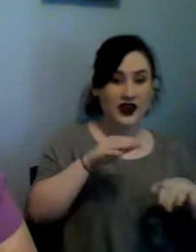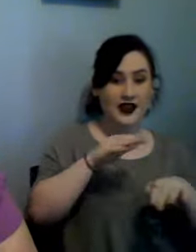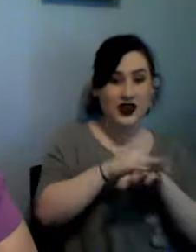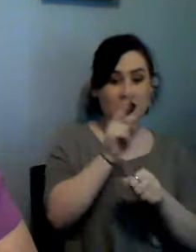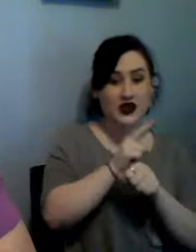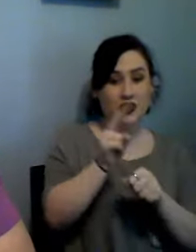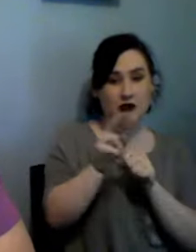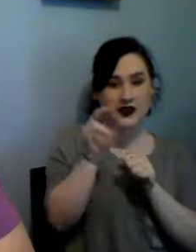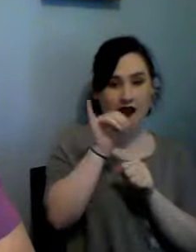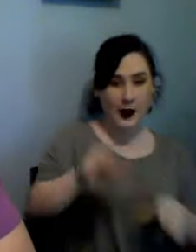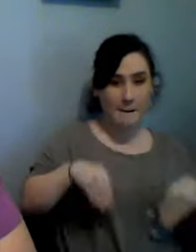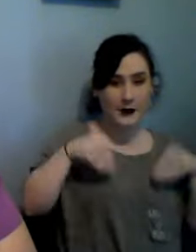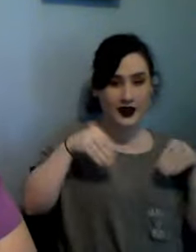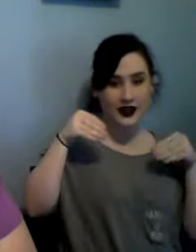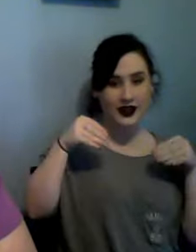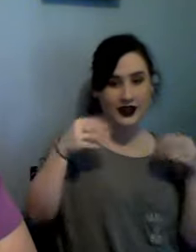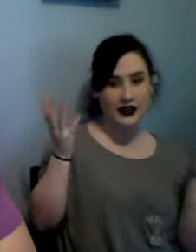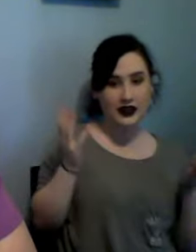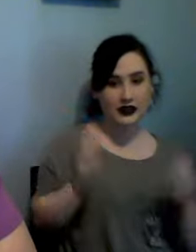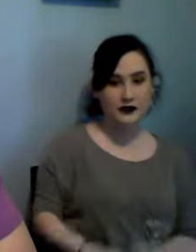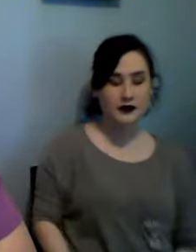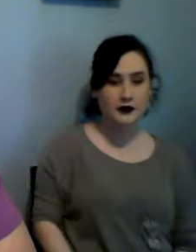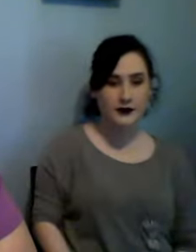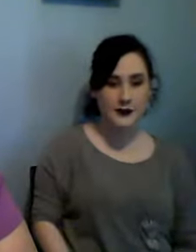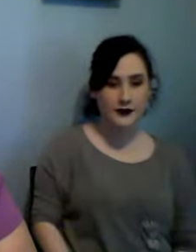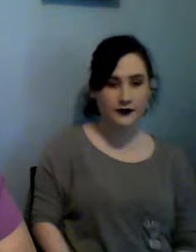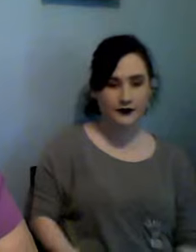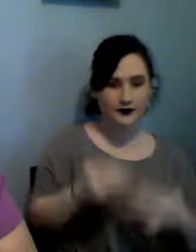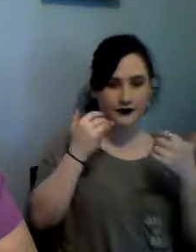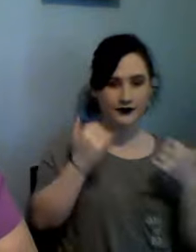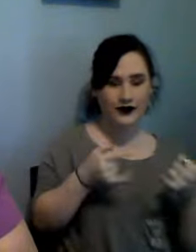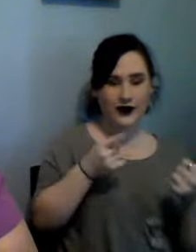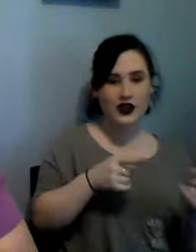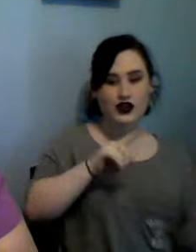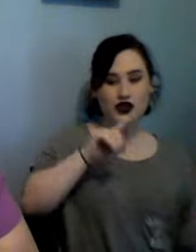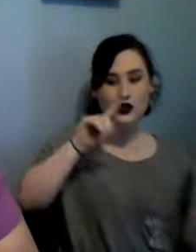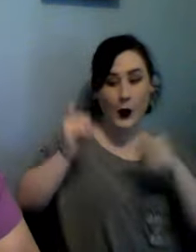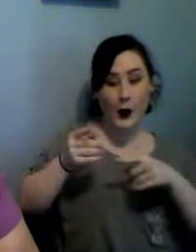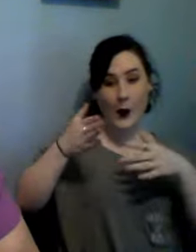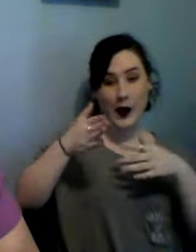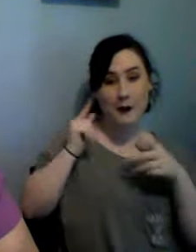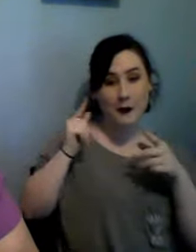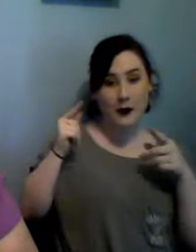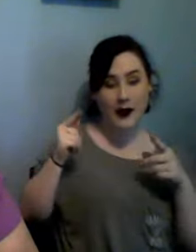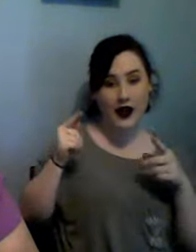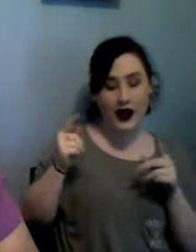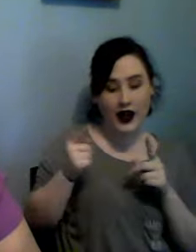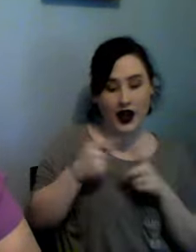now I'm coming back up the road and I bought